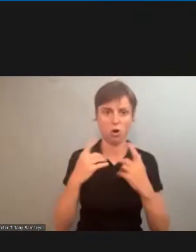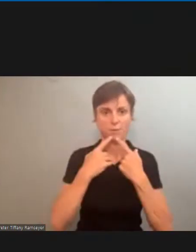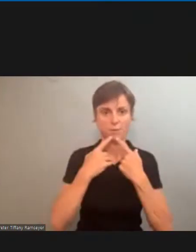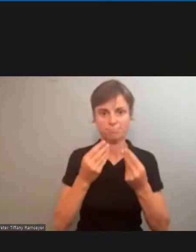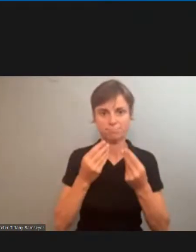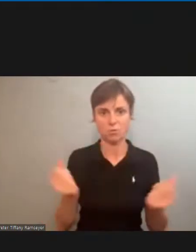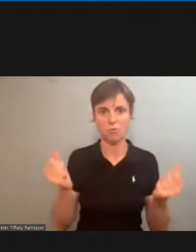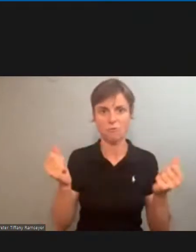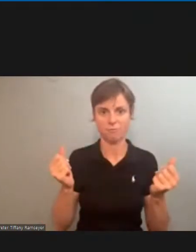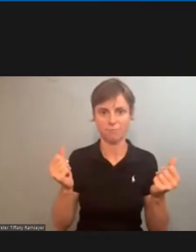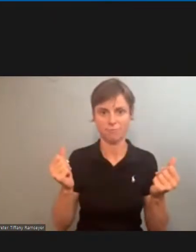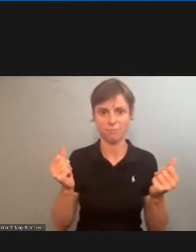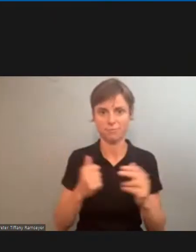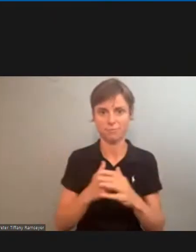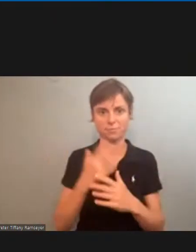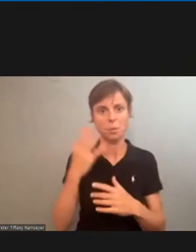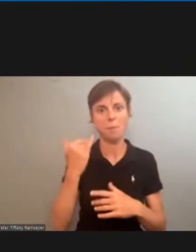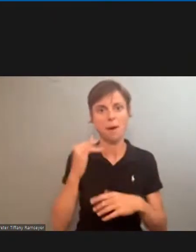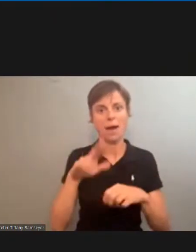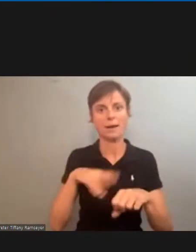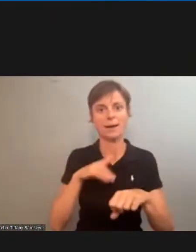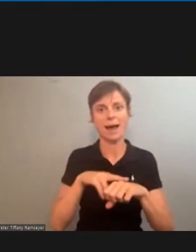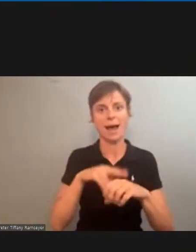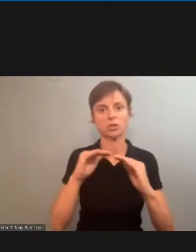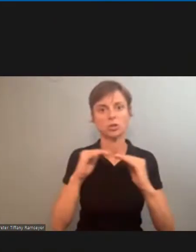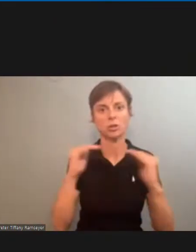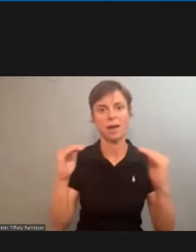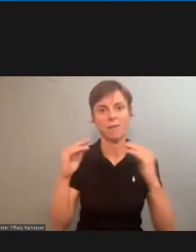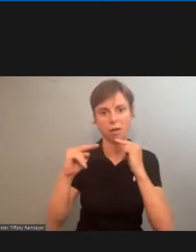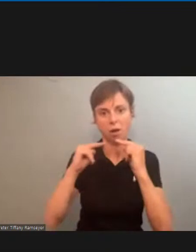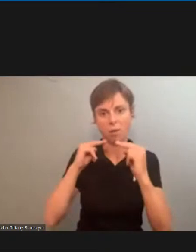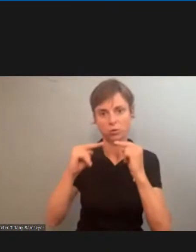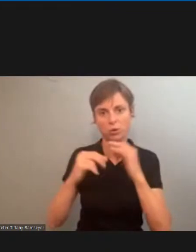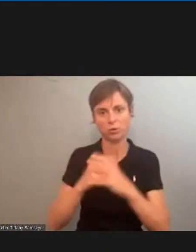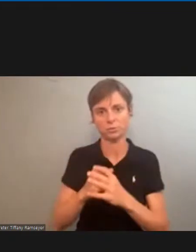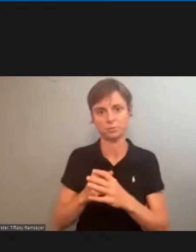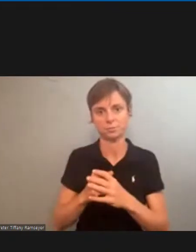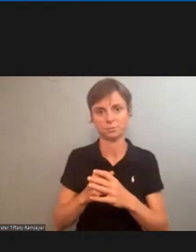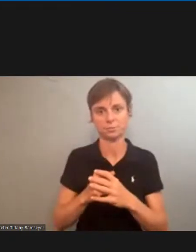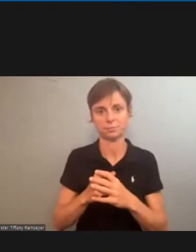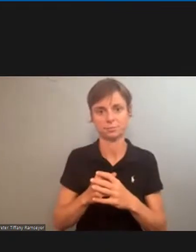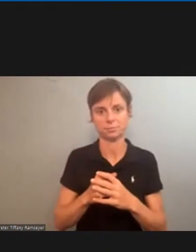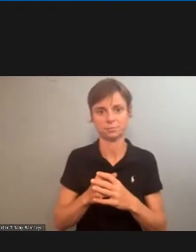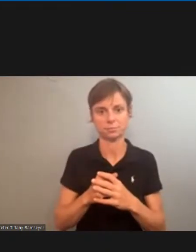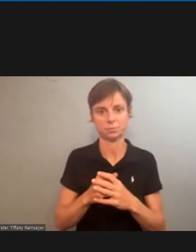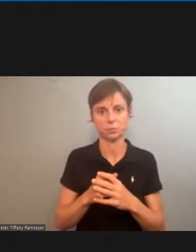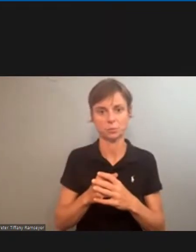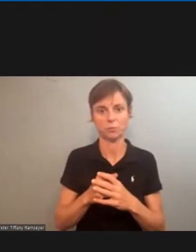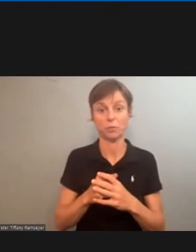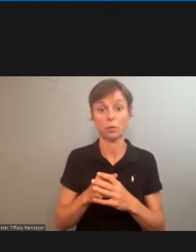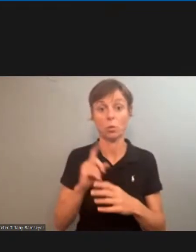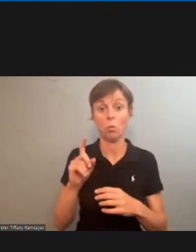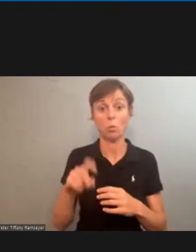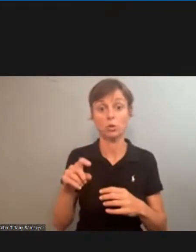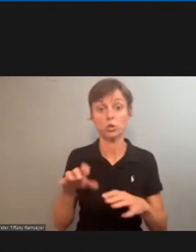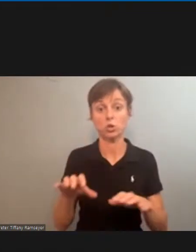by this national level arbitration. What we should be doing is enforcing